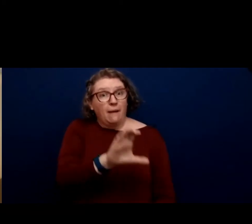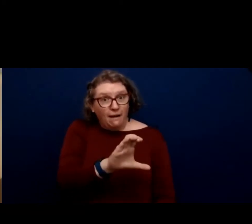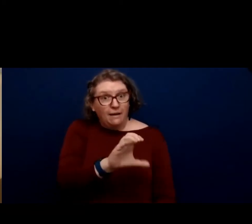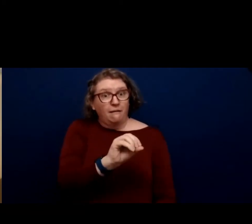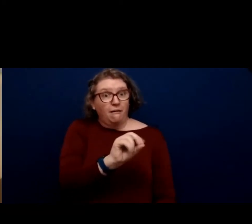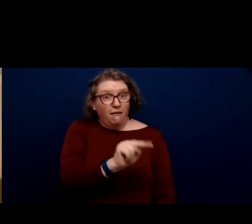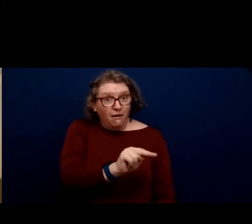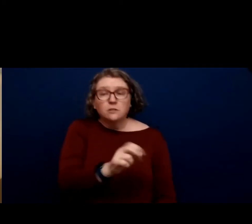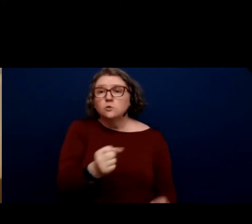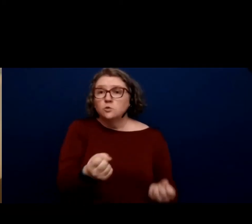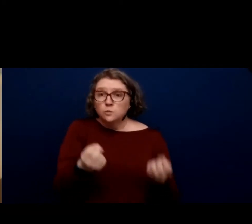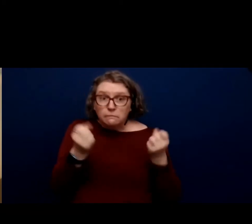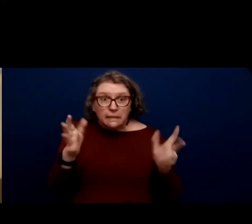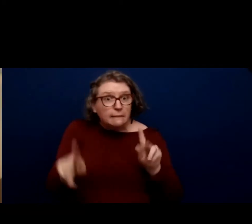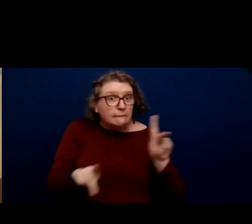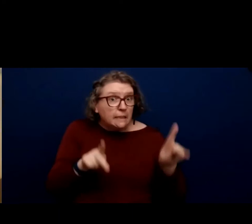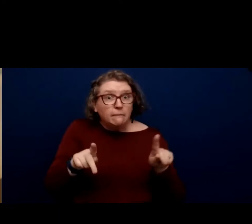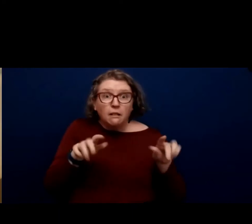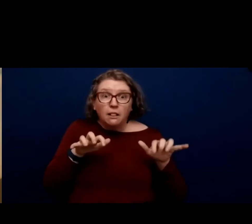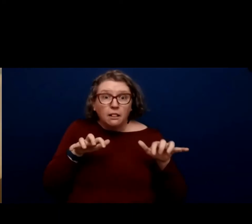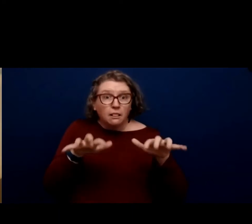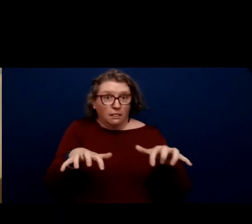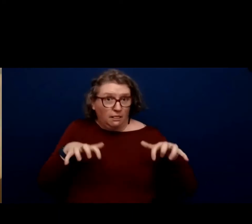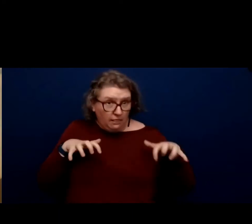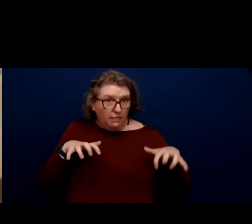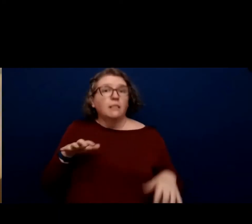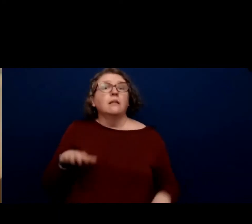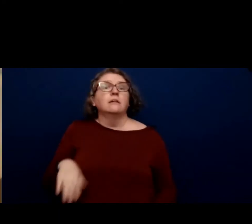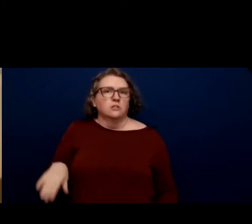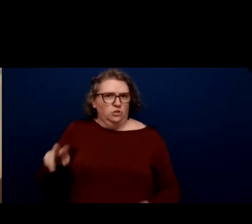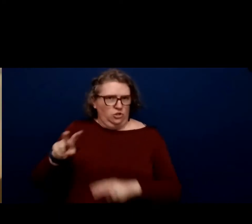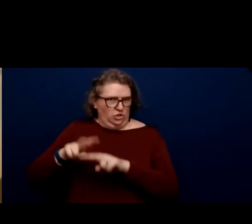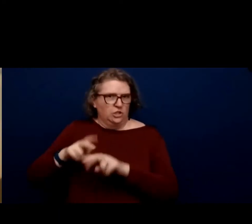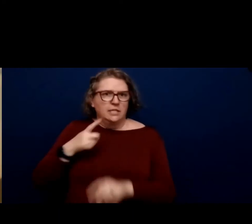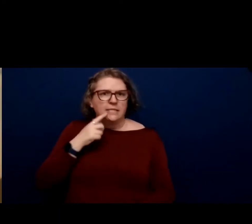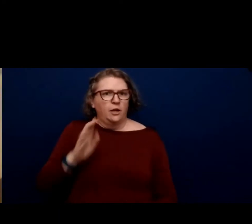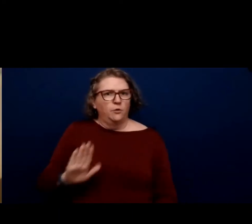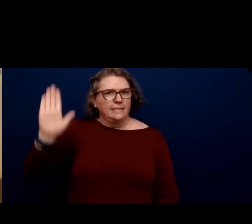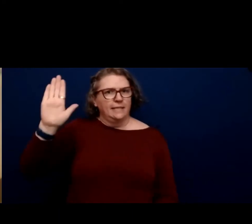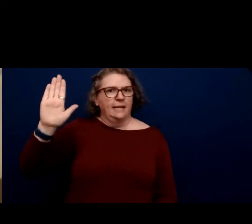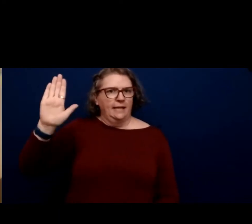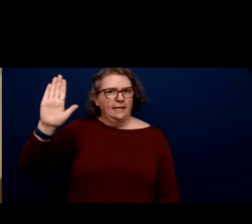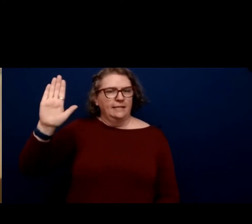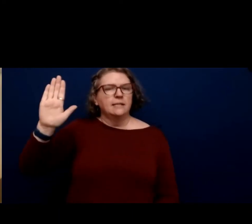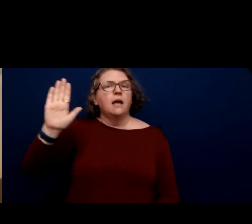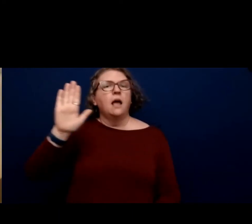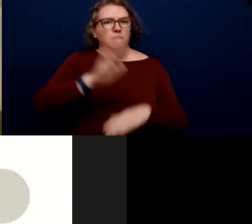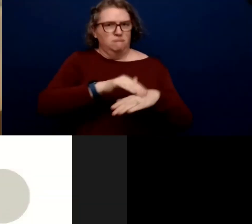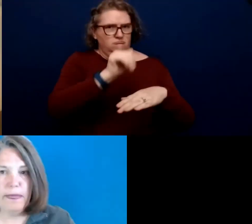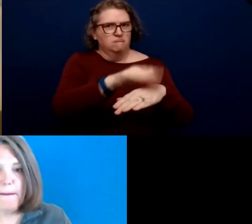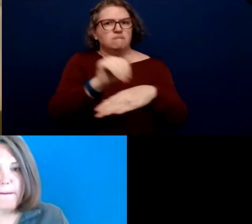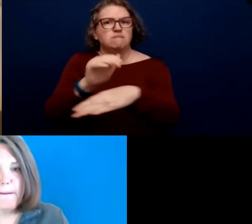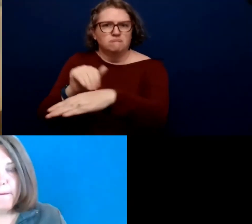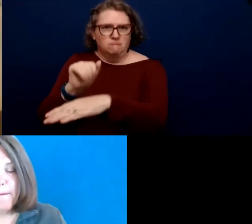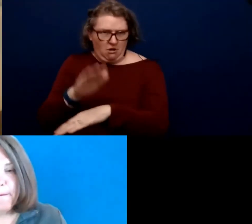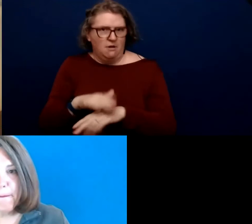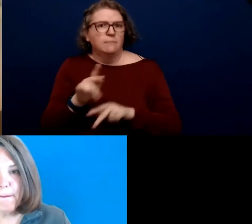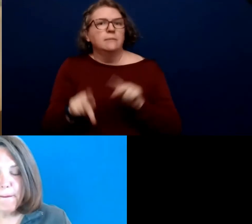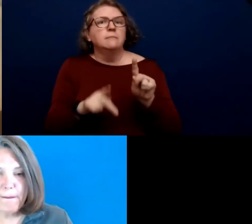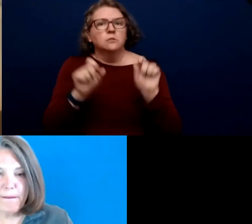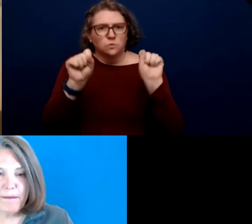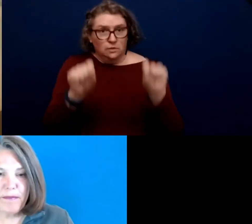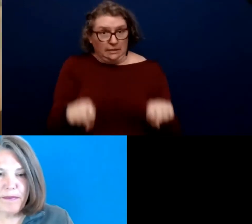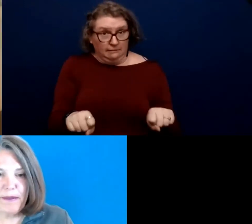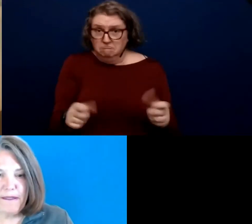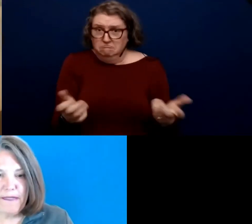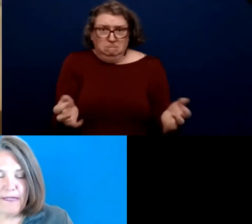attending, the chair can say raise the hand function and call upon persons, as I could do. I don't